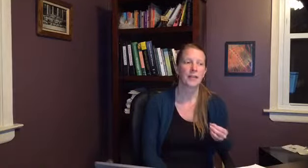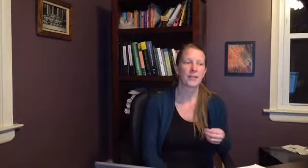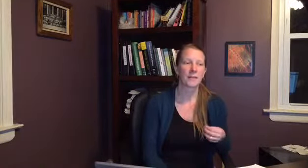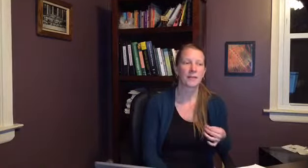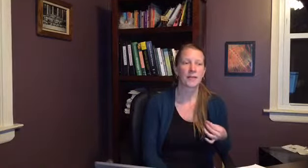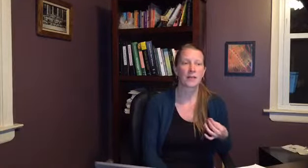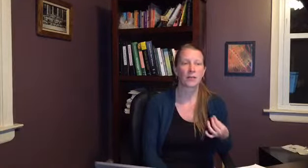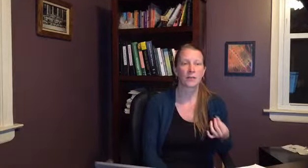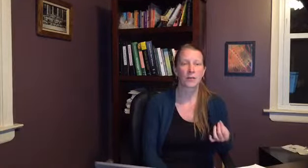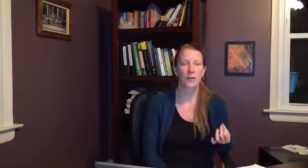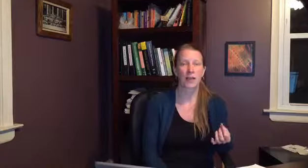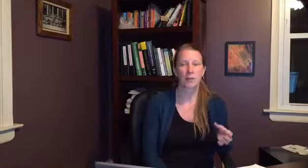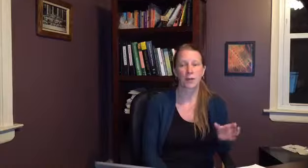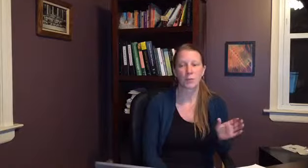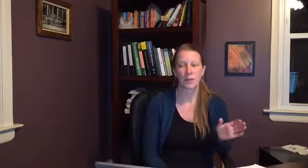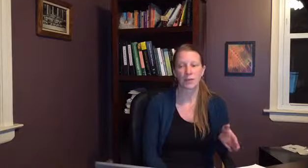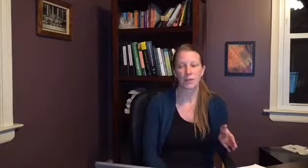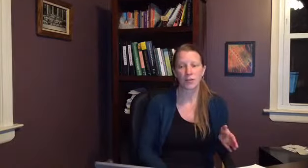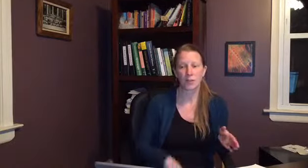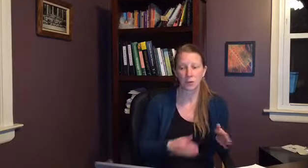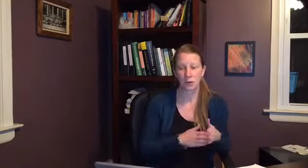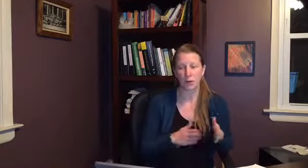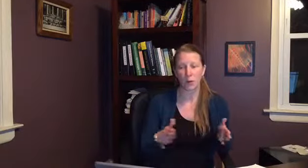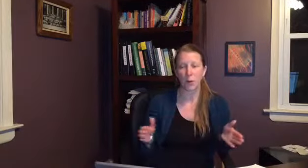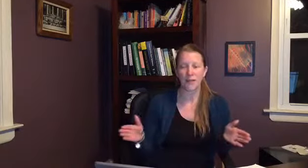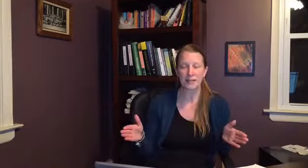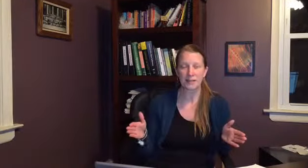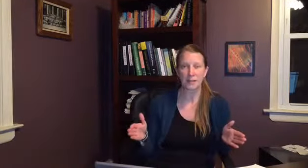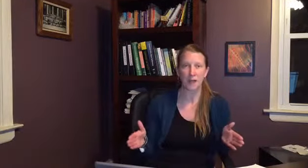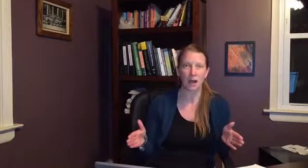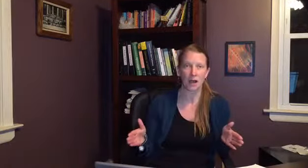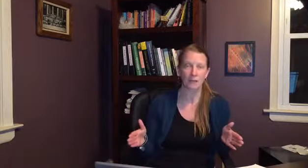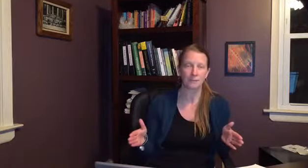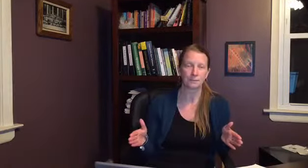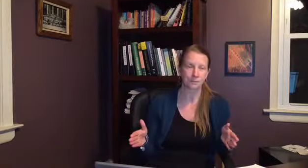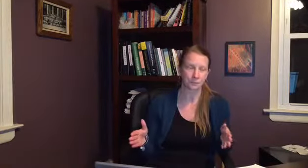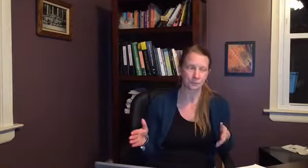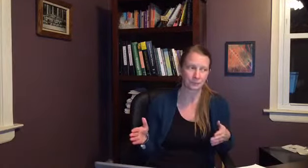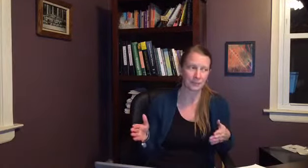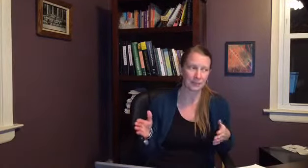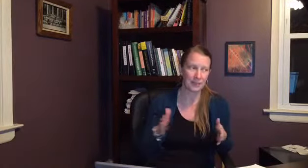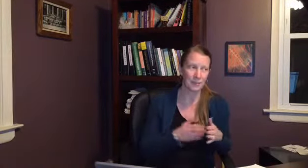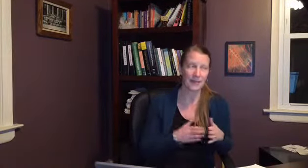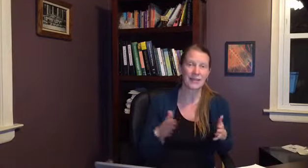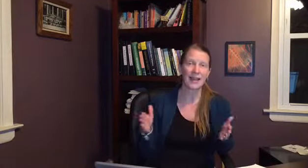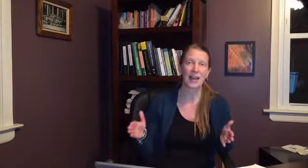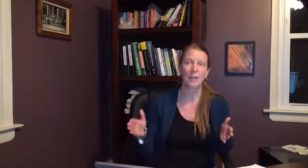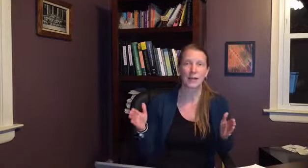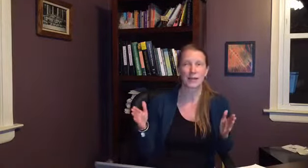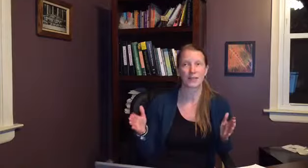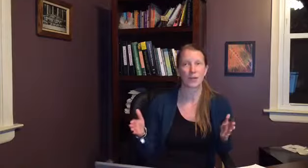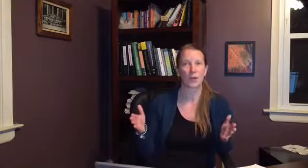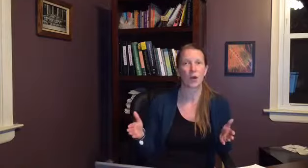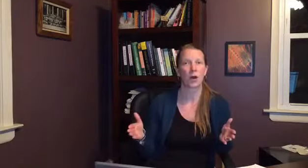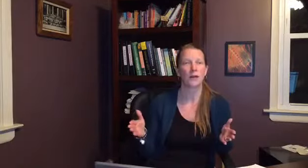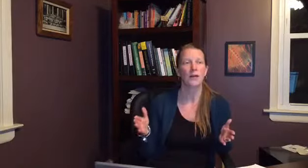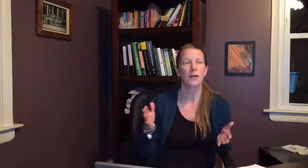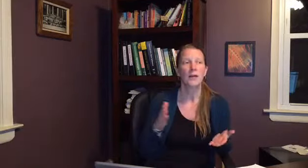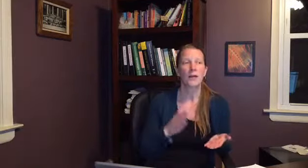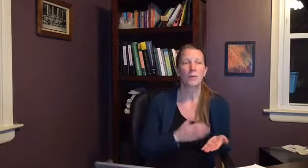typically your first outbreak we give it to you for quite some time because that outbreak is so long but